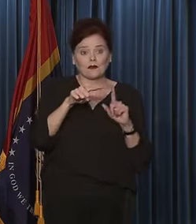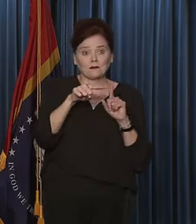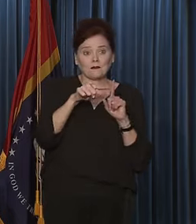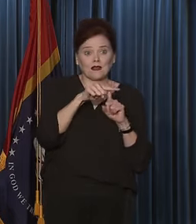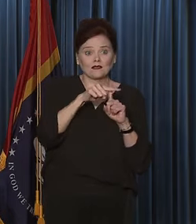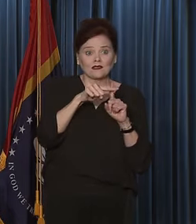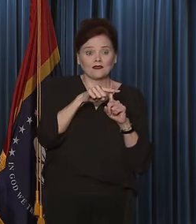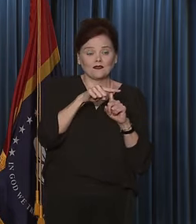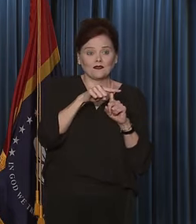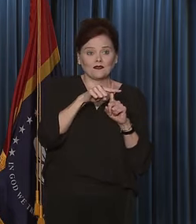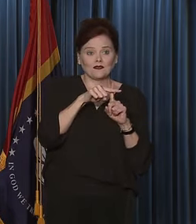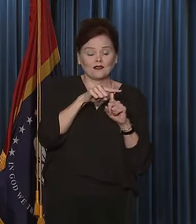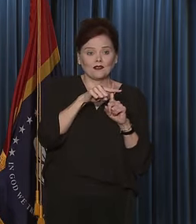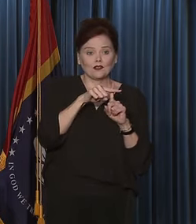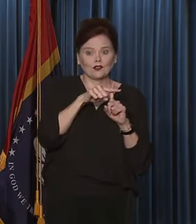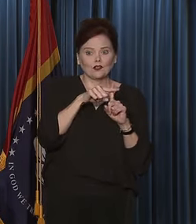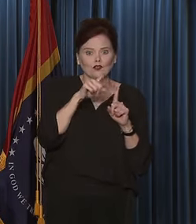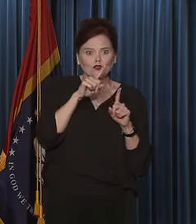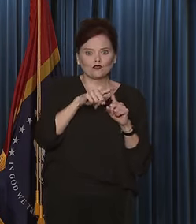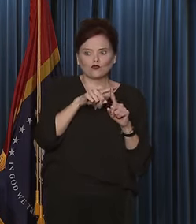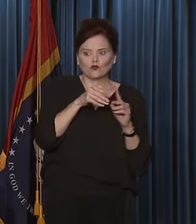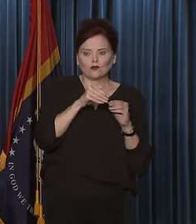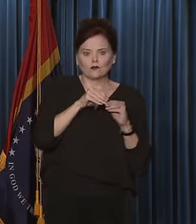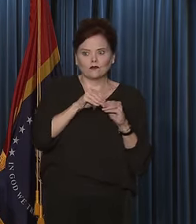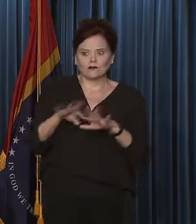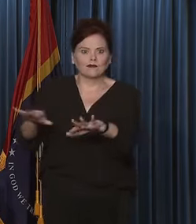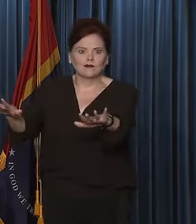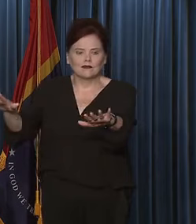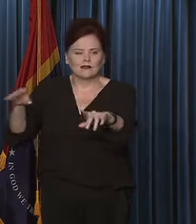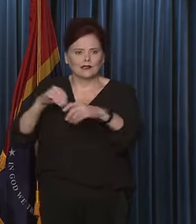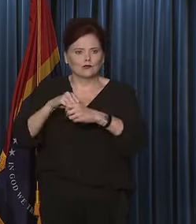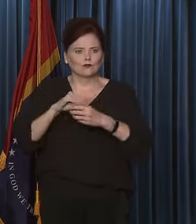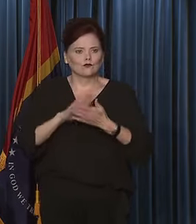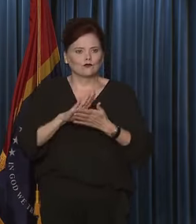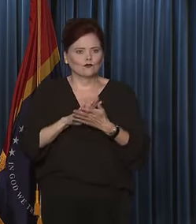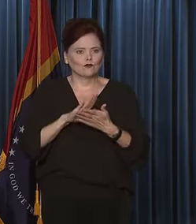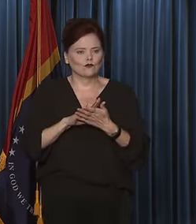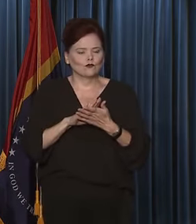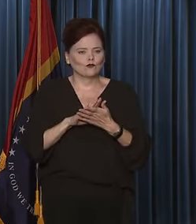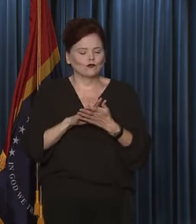positive to the transmission occurring in schools.